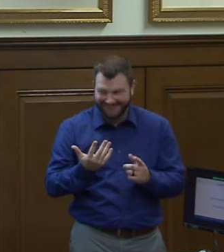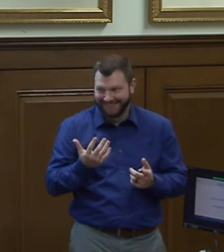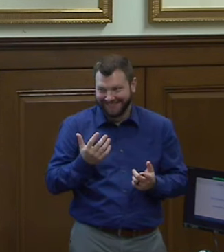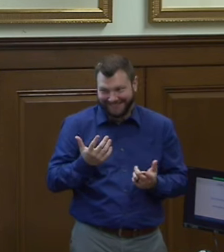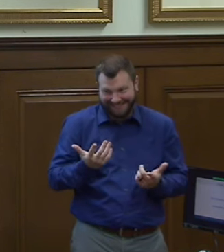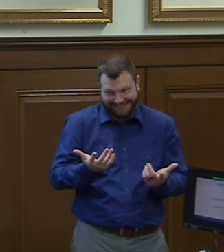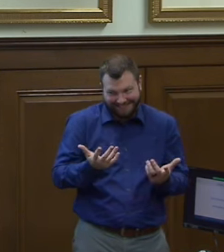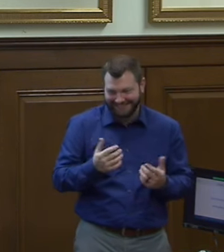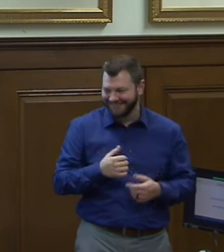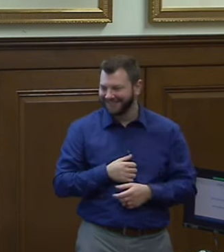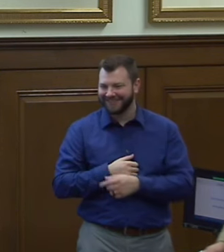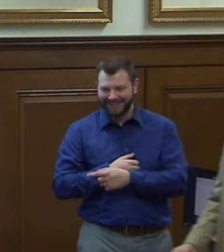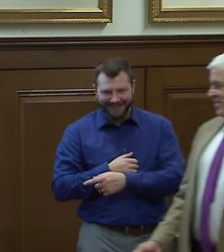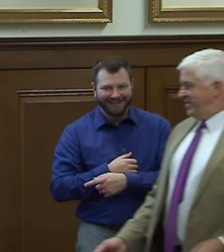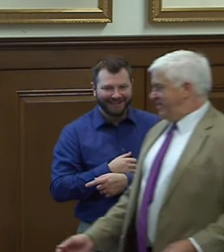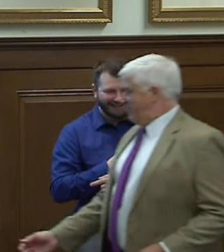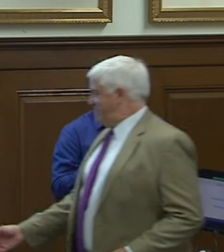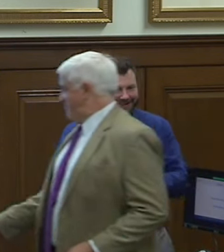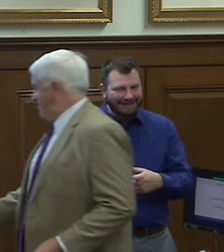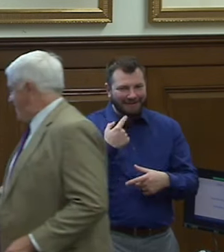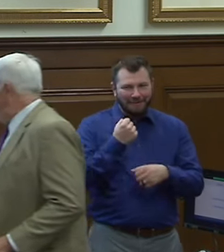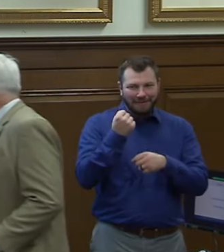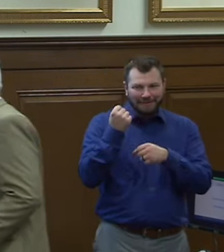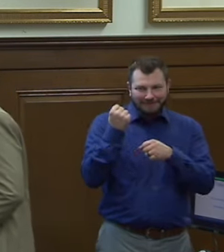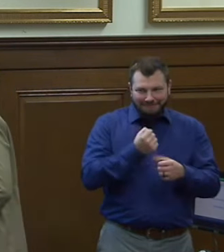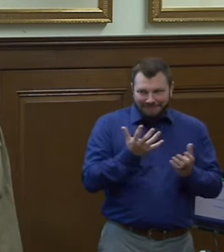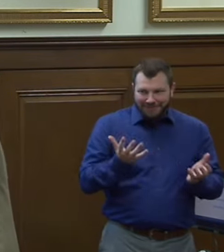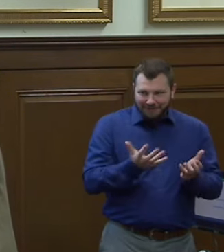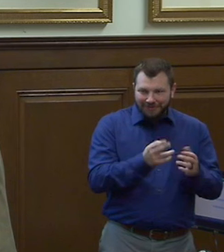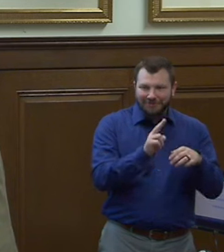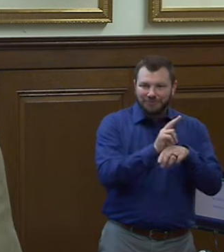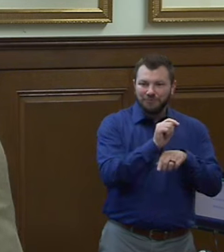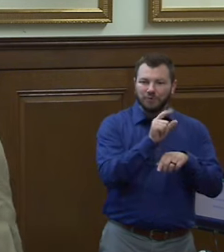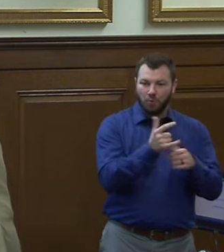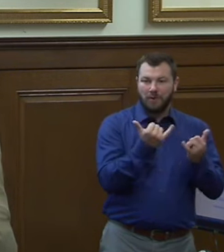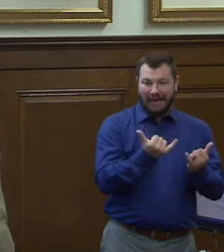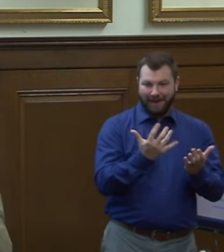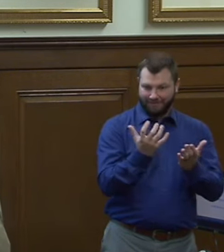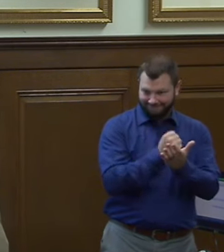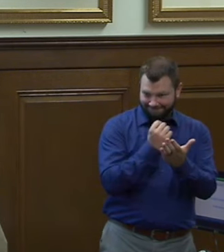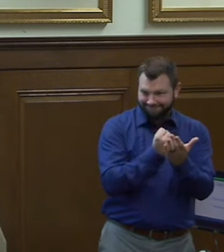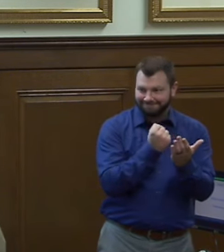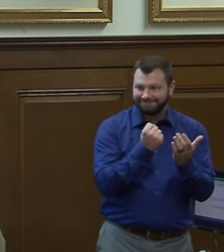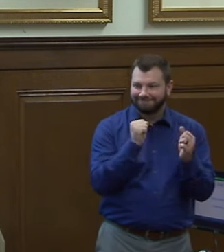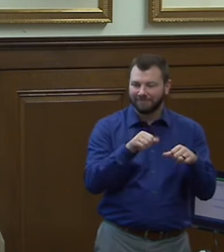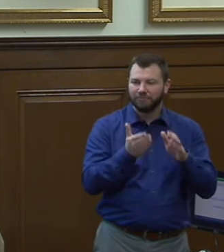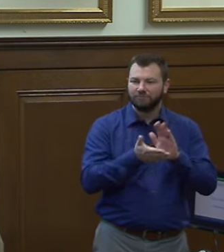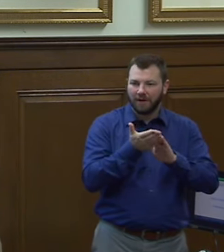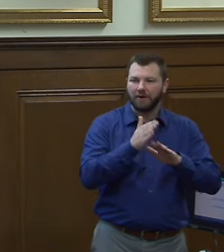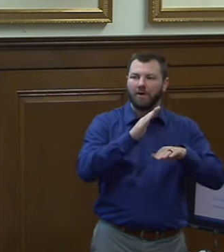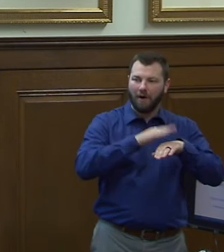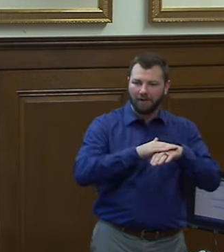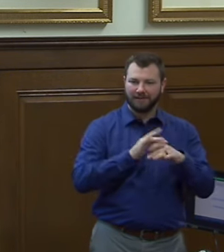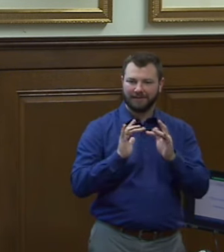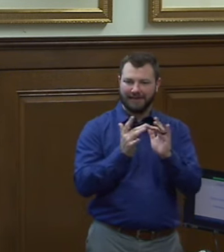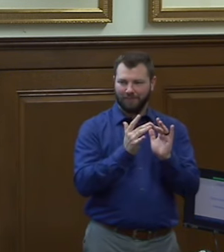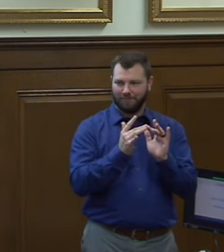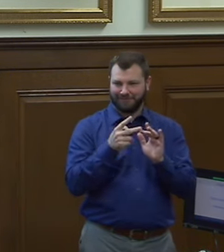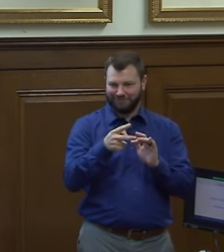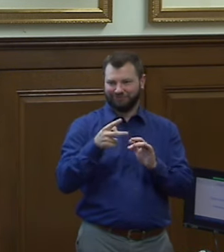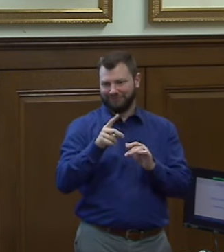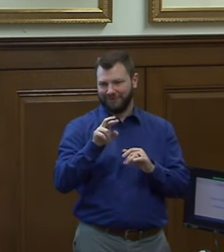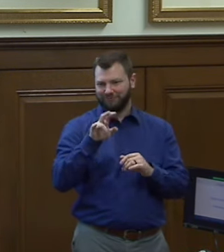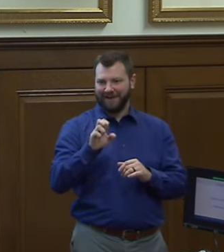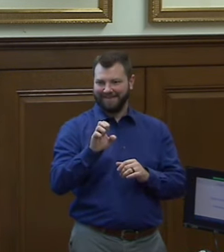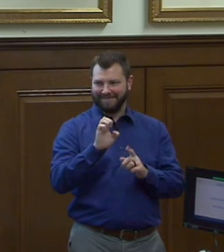well then i would highly encourage using these tools now so you can run it on the network drive environment and have that